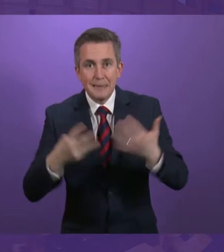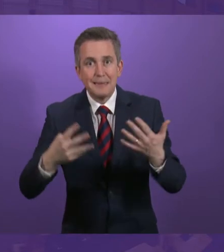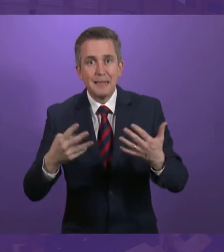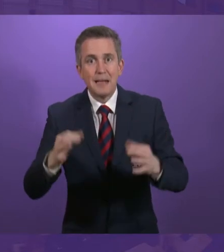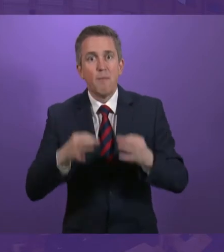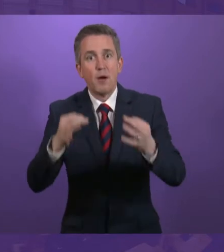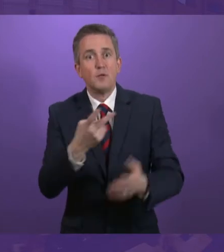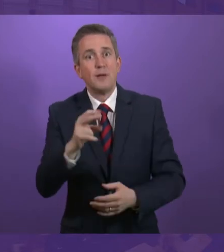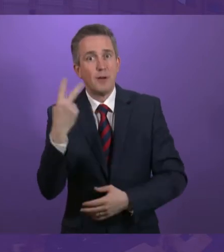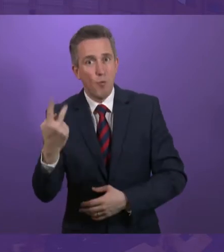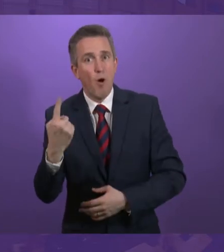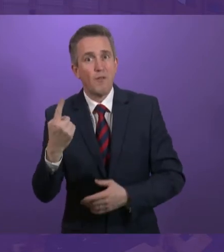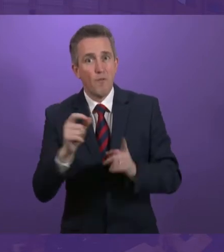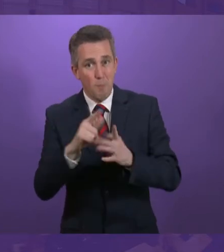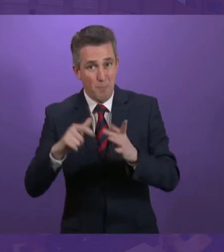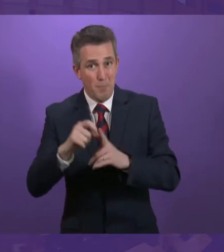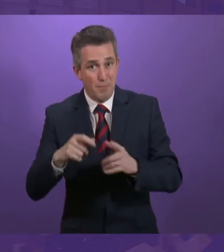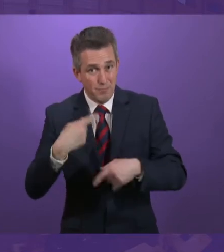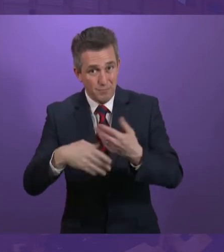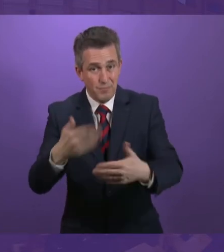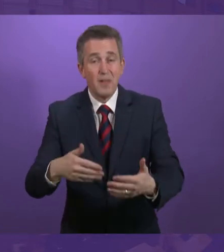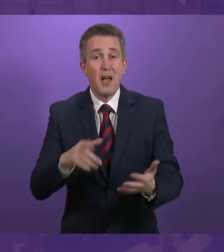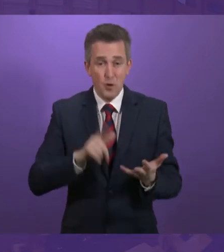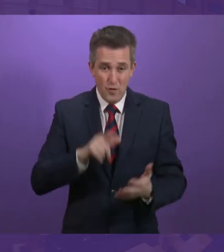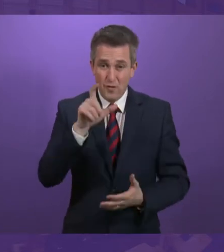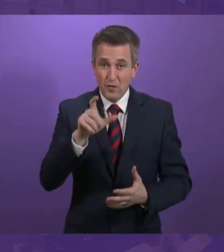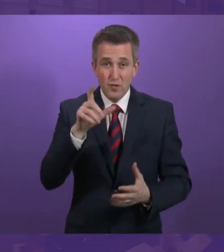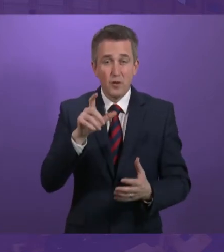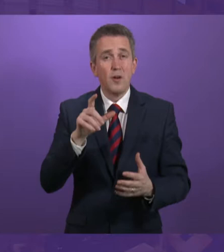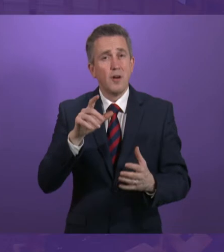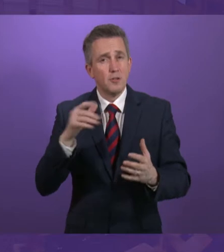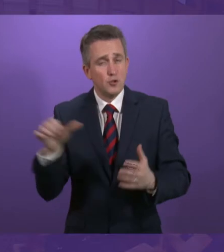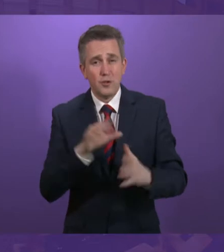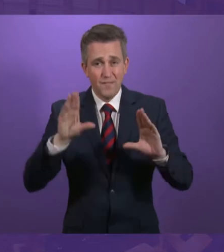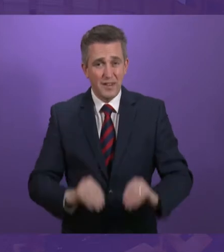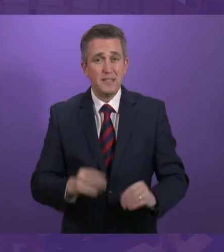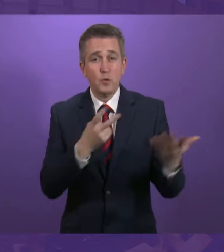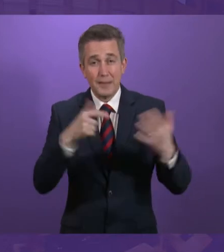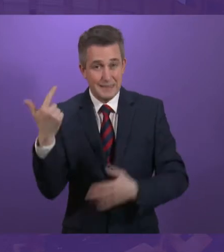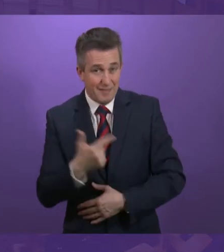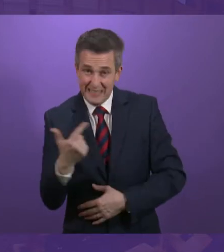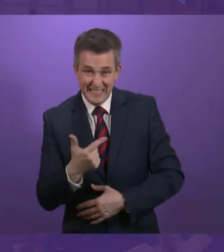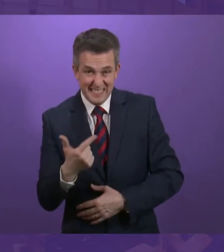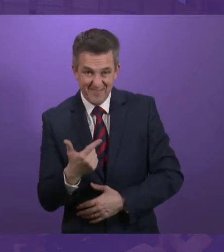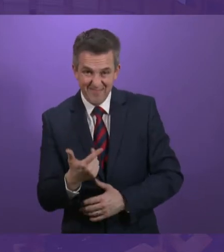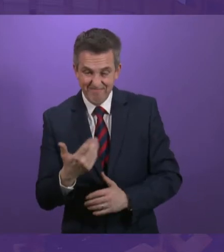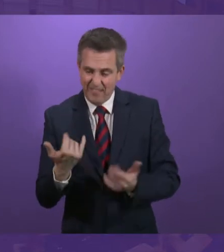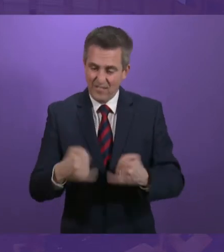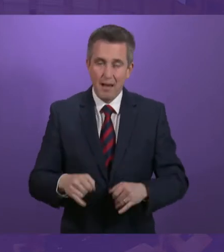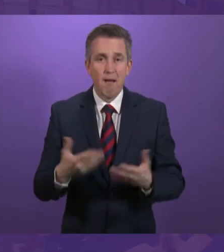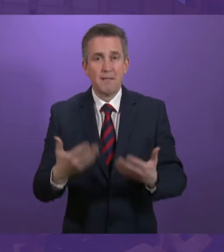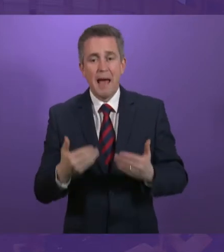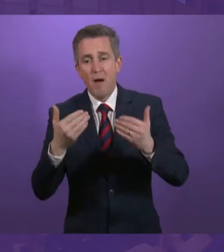2021, and above all the universal credit program due for completion by 2017, now it is 2023,